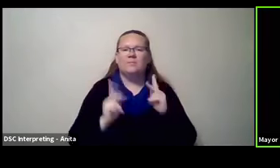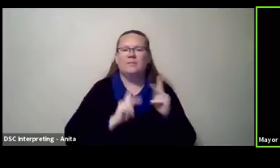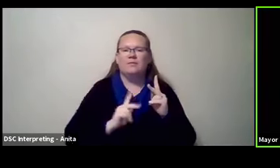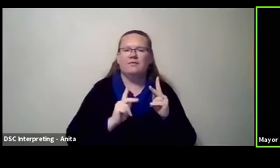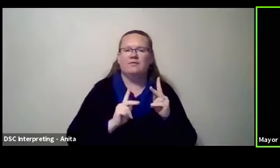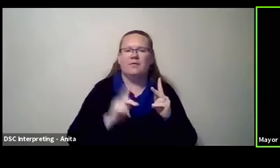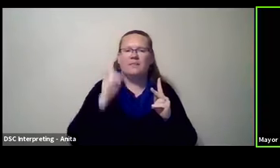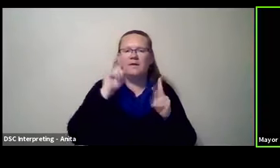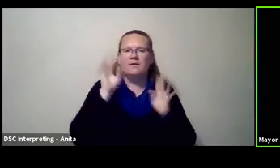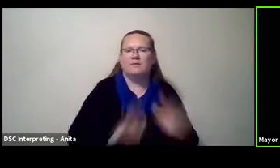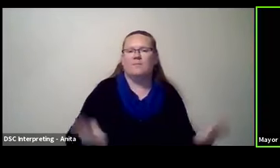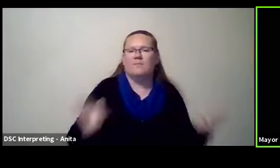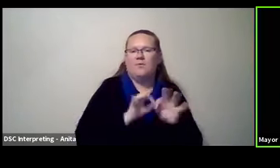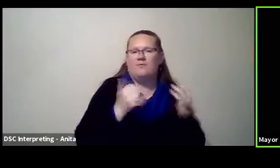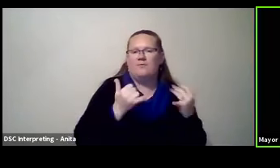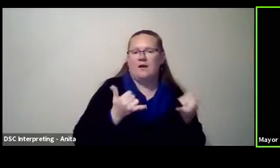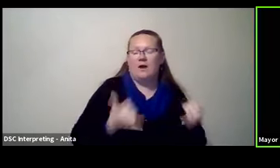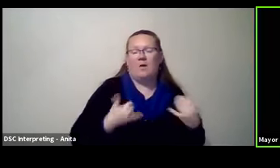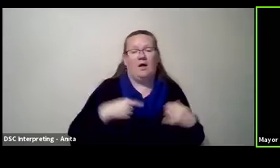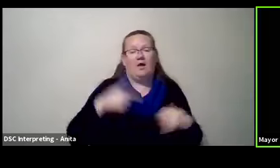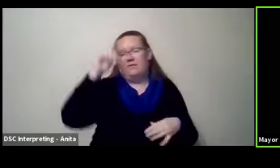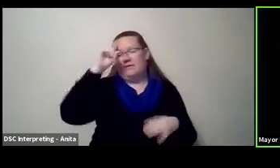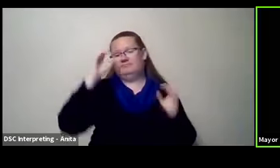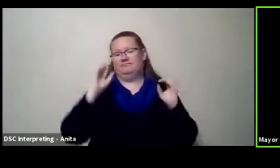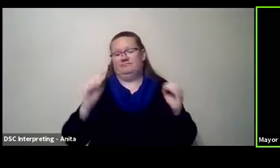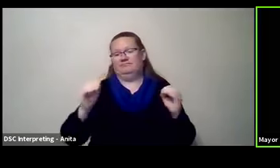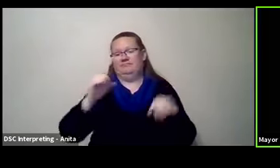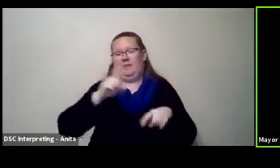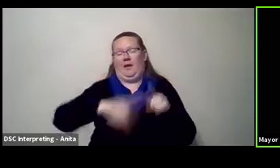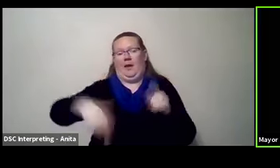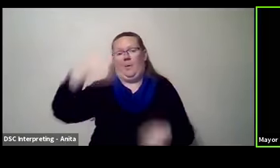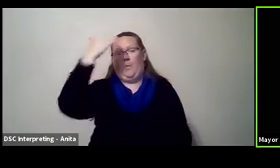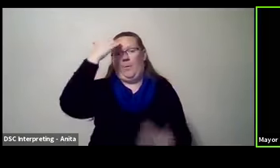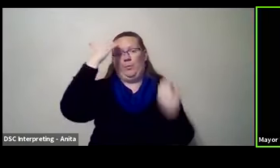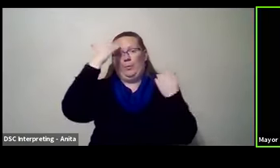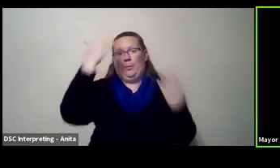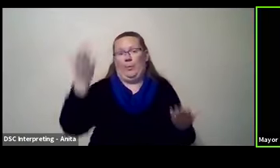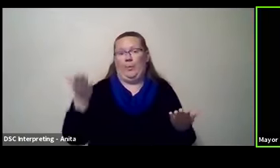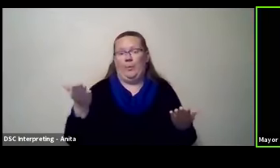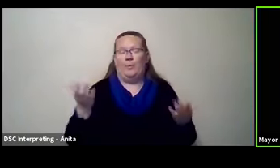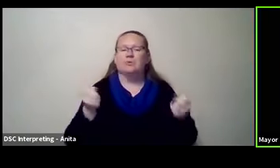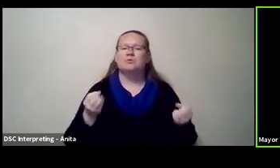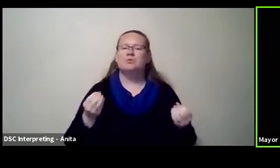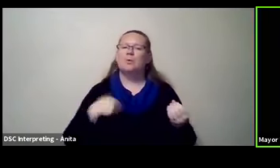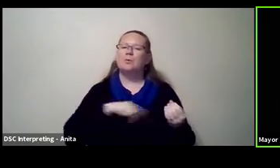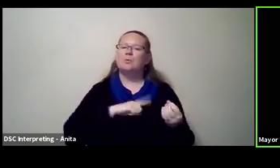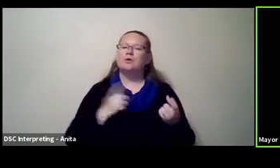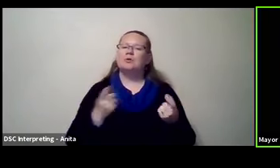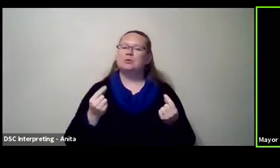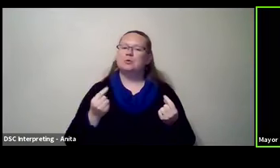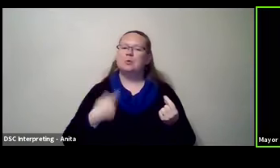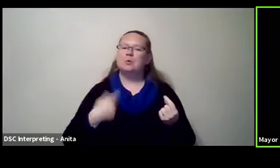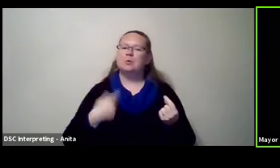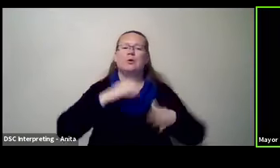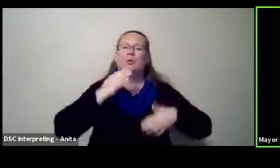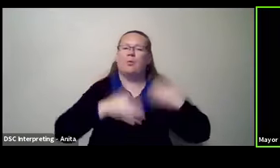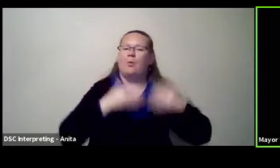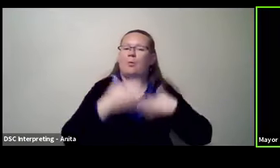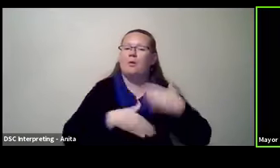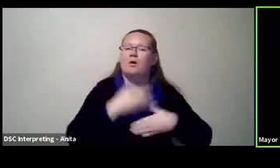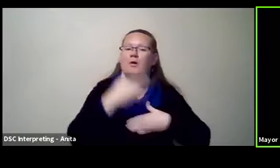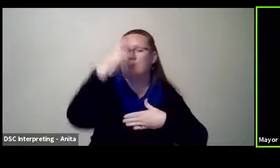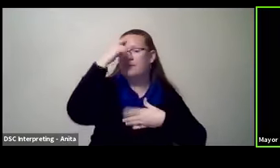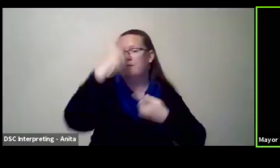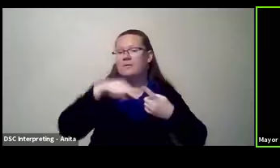like this. I don't think anyone knows. Um, so what we do is we go forward and think about the best